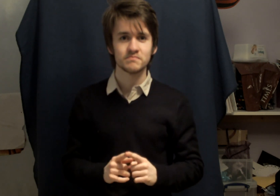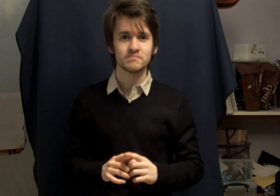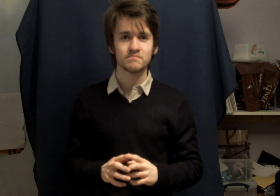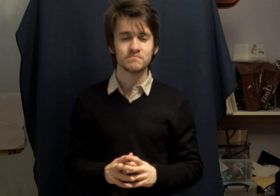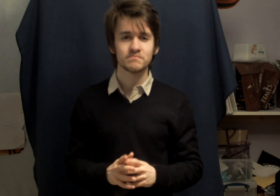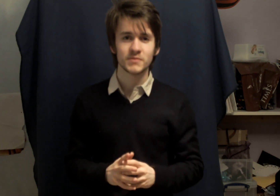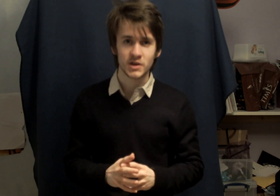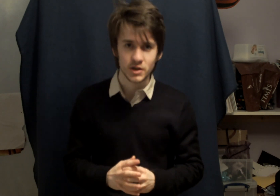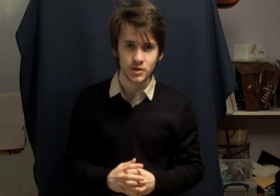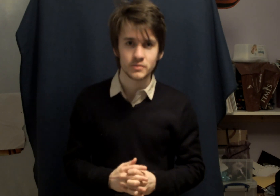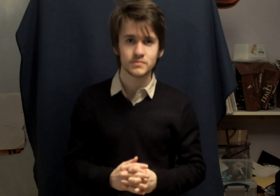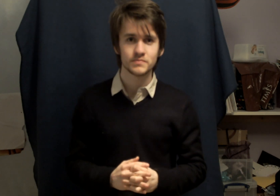thank you